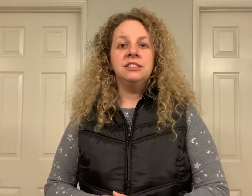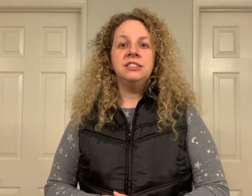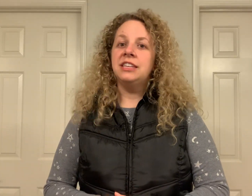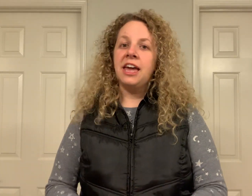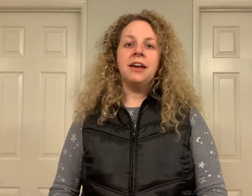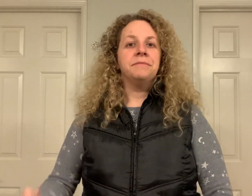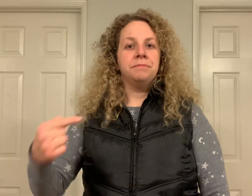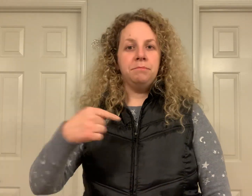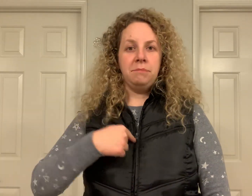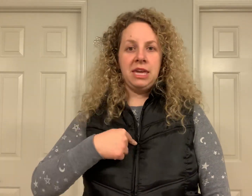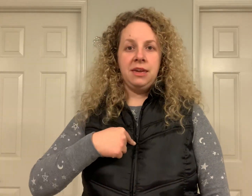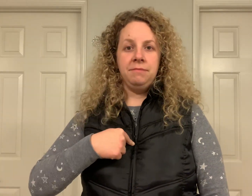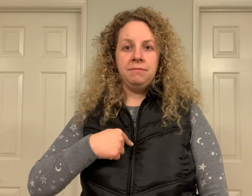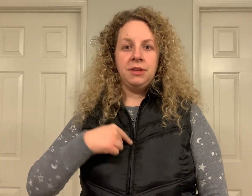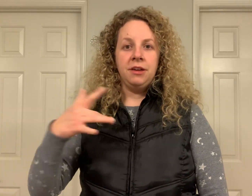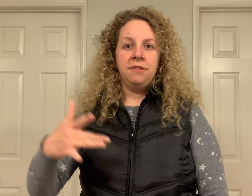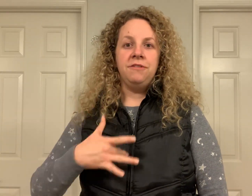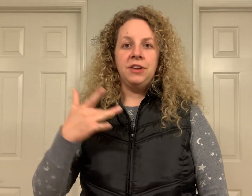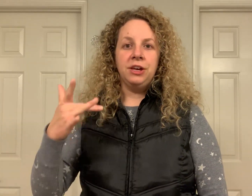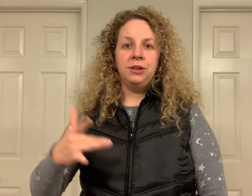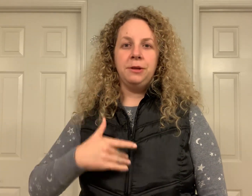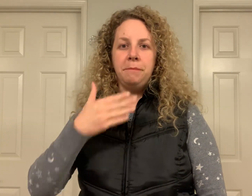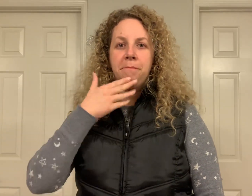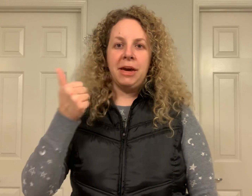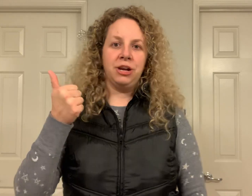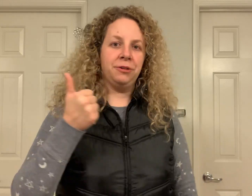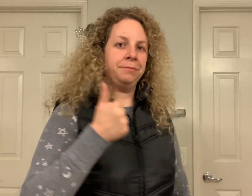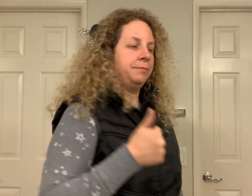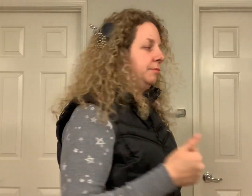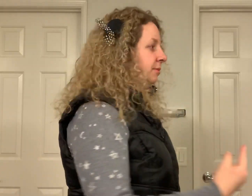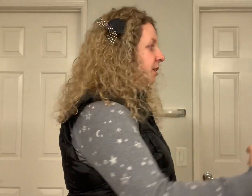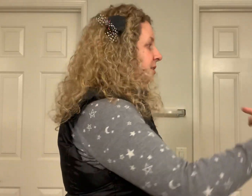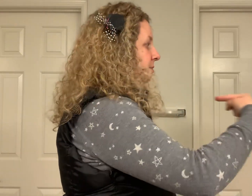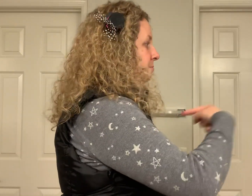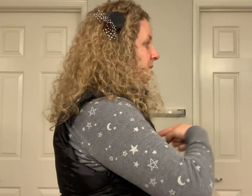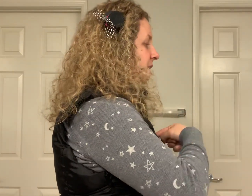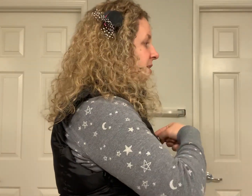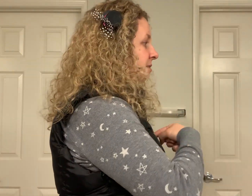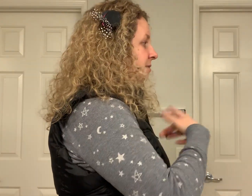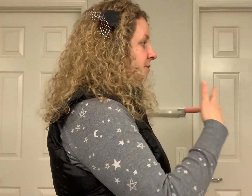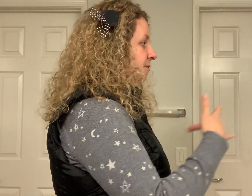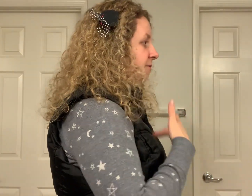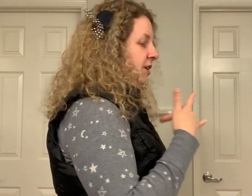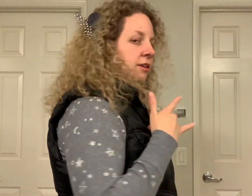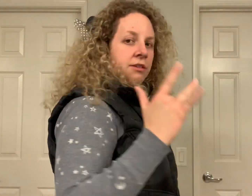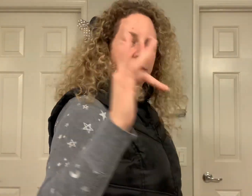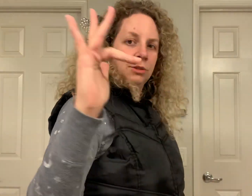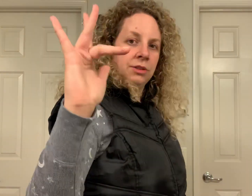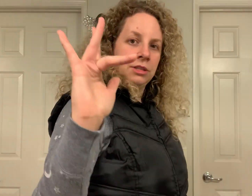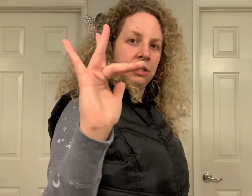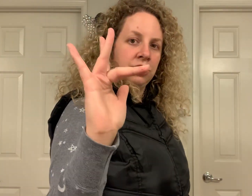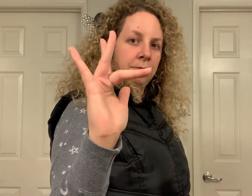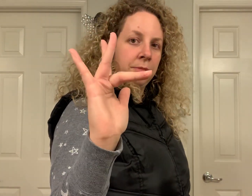say, me feel better. Me feel, so this handshake,